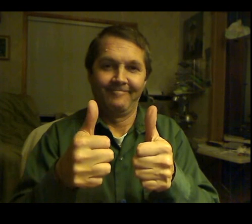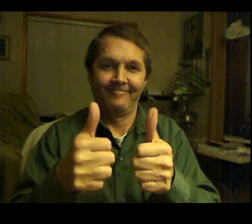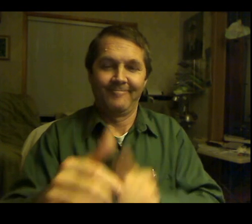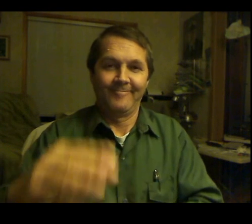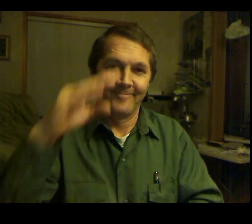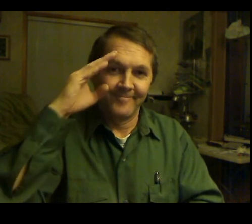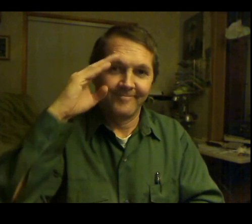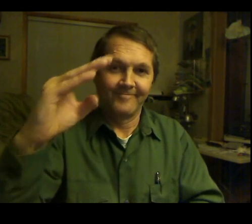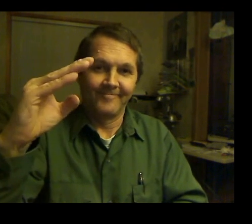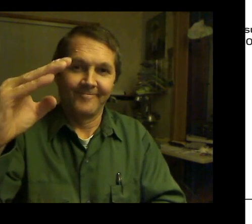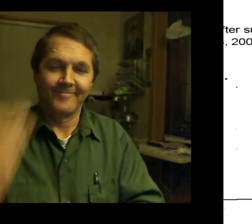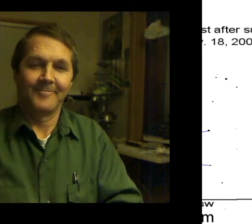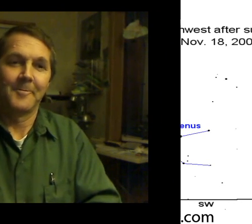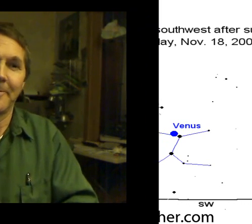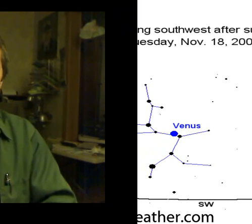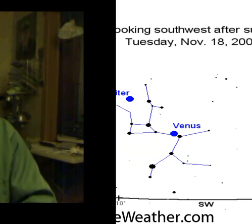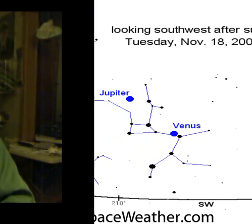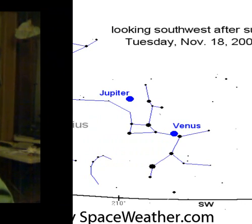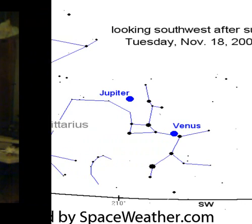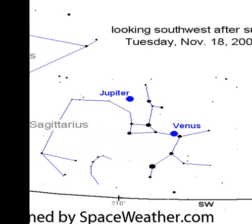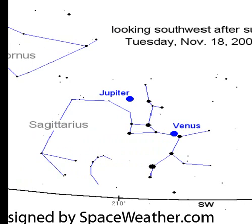largest. Will red China become green?